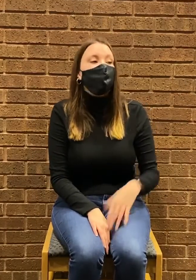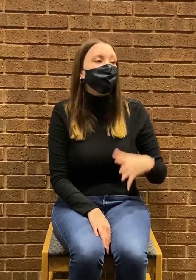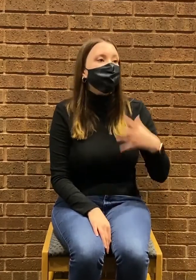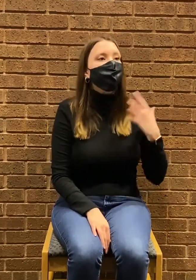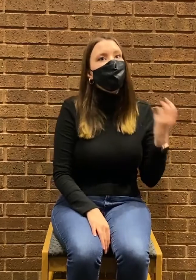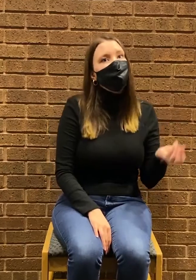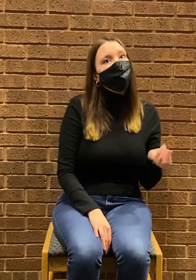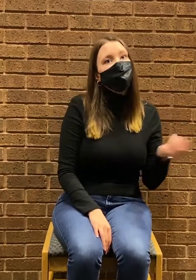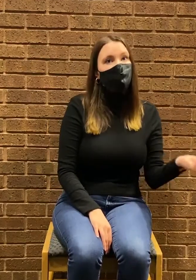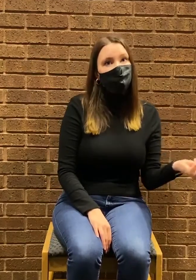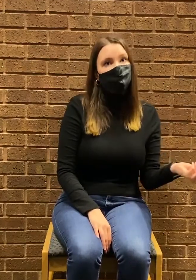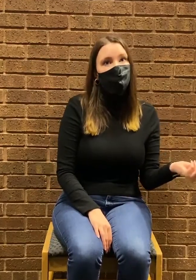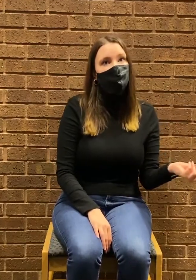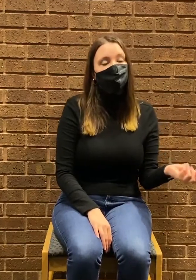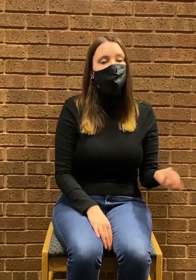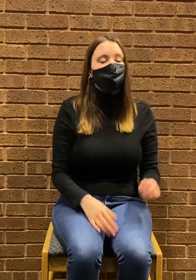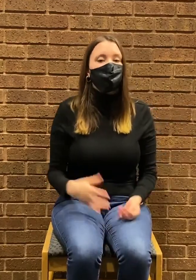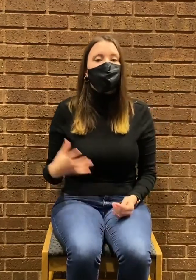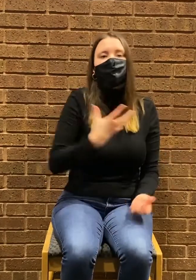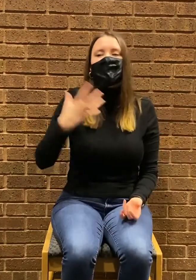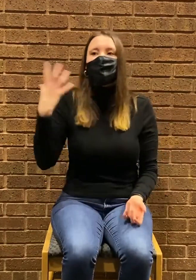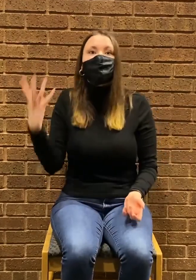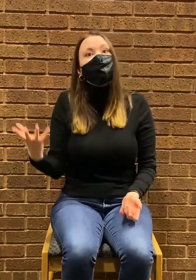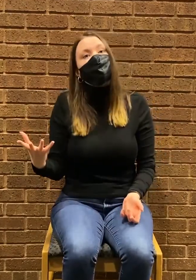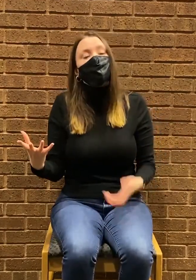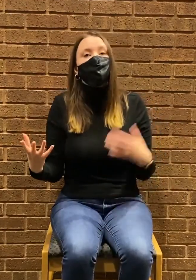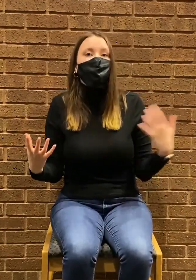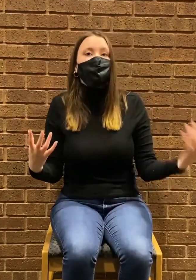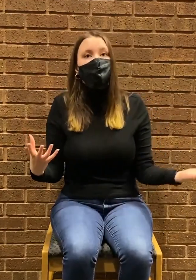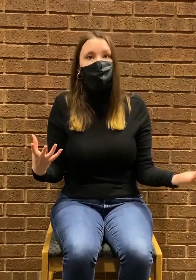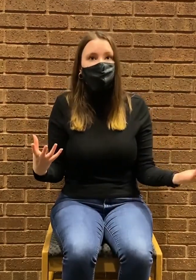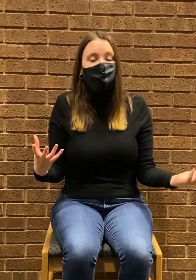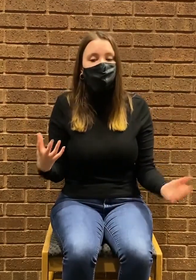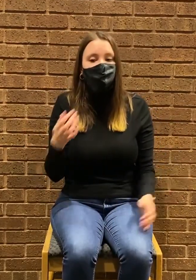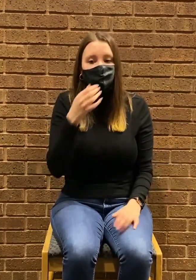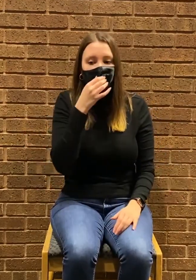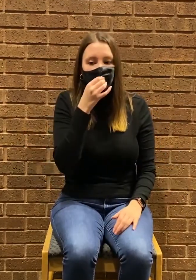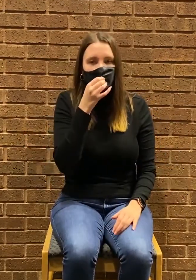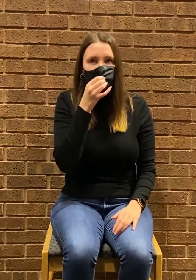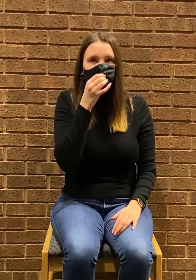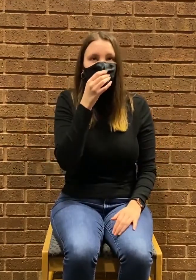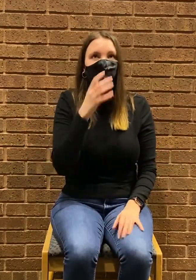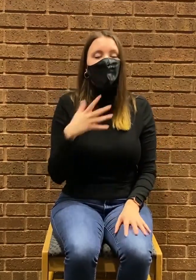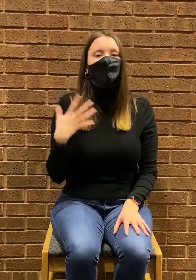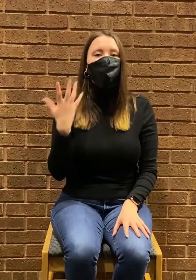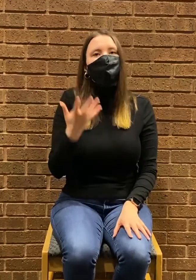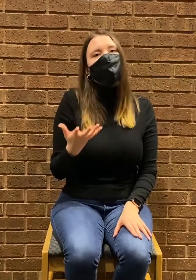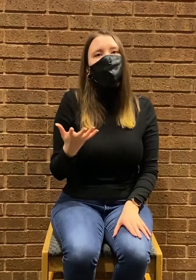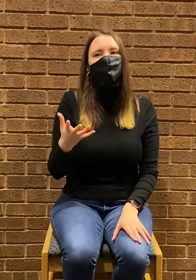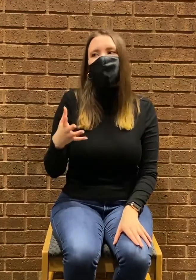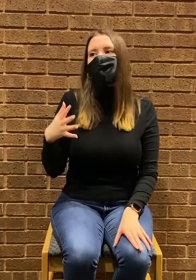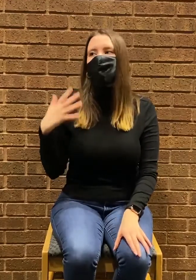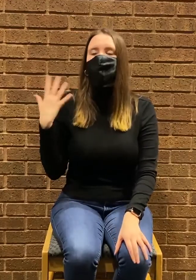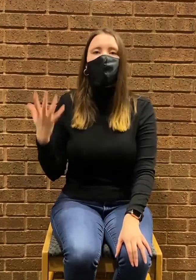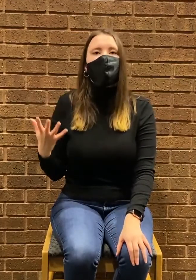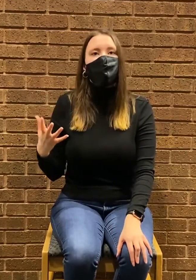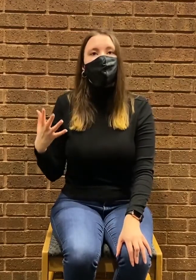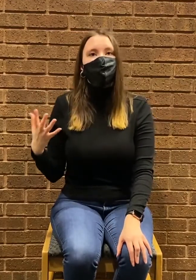Hester being a little bit behind the times um because the difference between her and the other people um with the reverend I made a nod at his